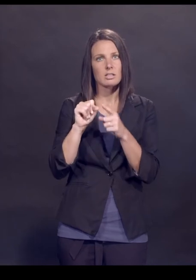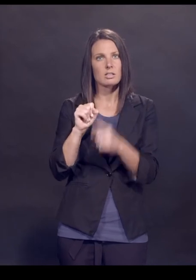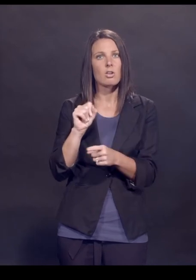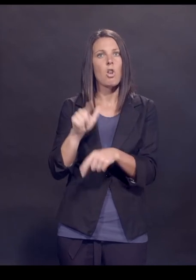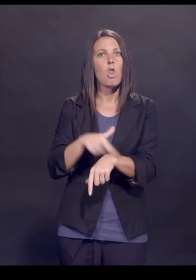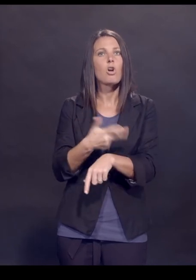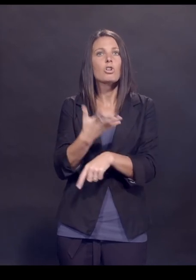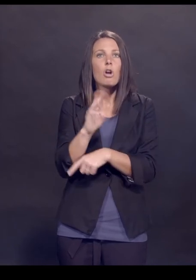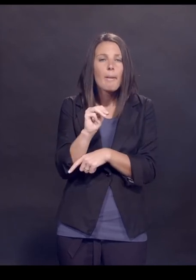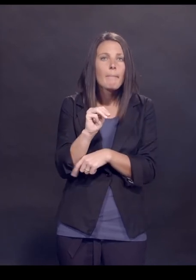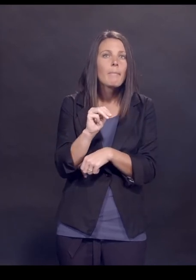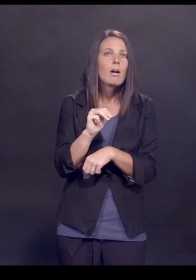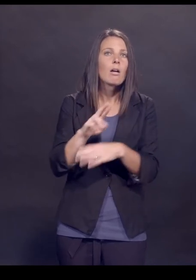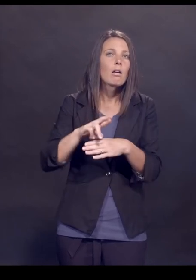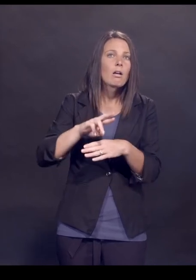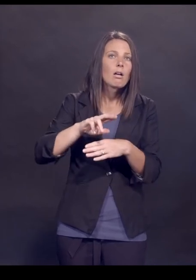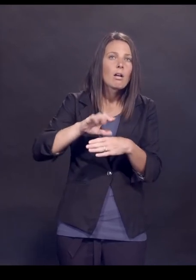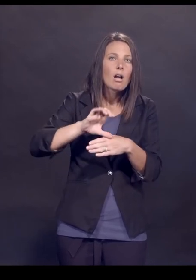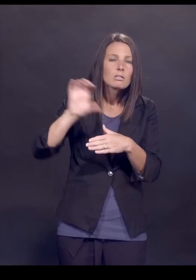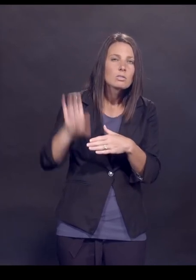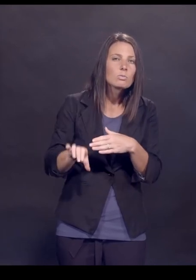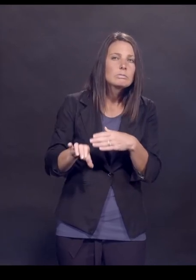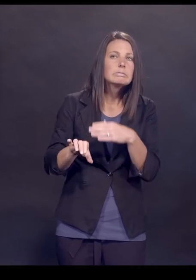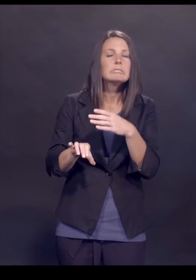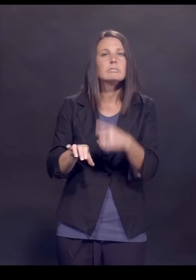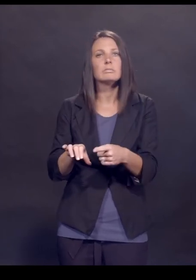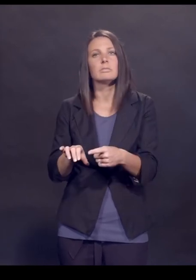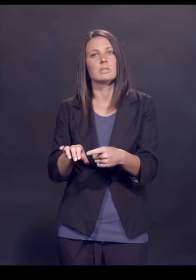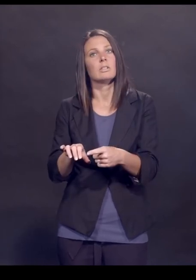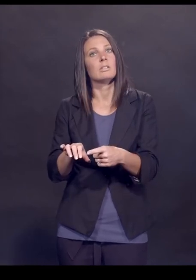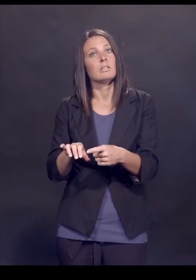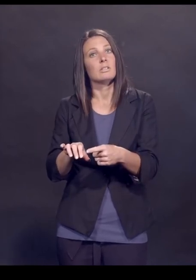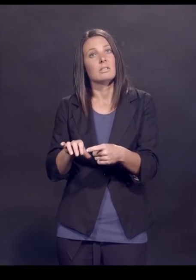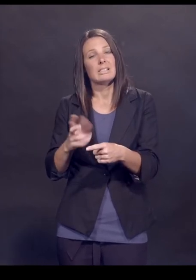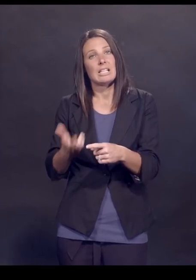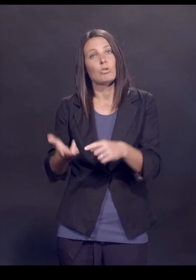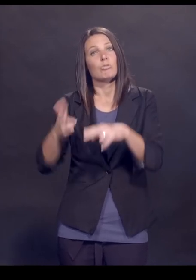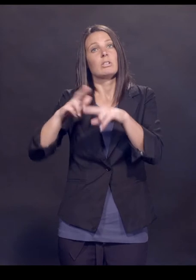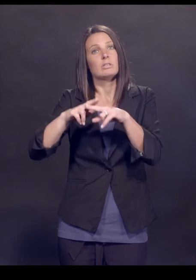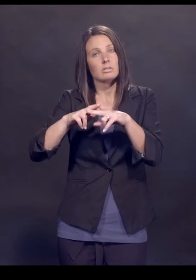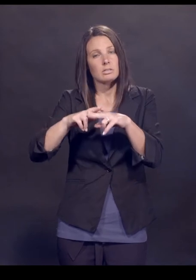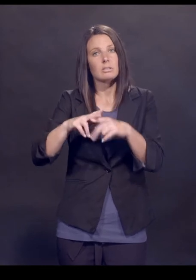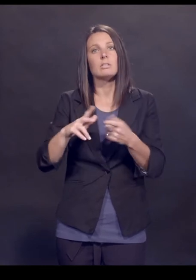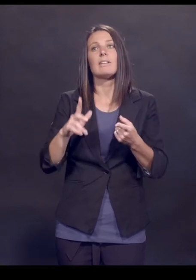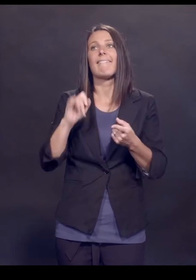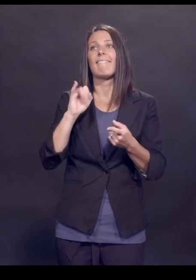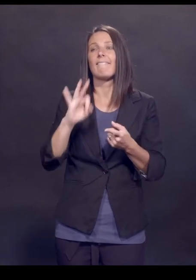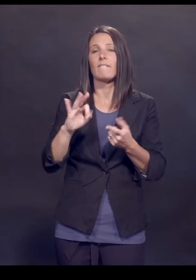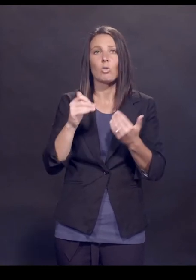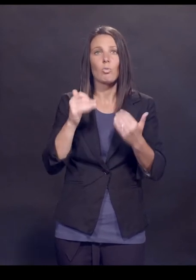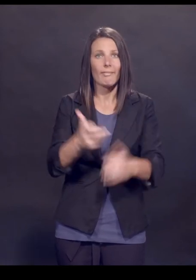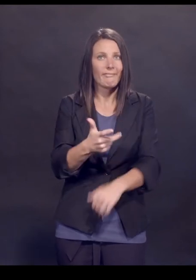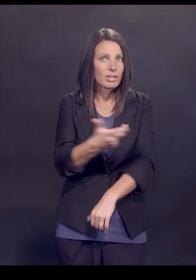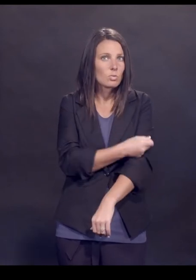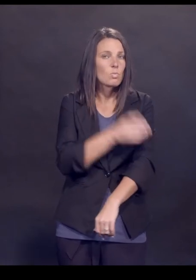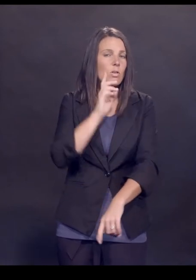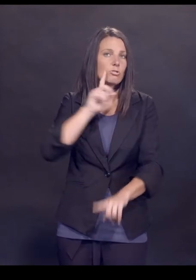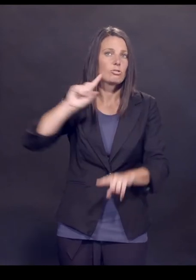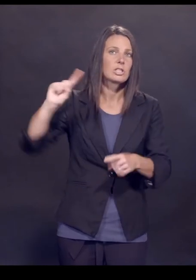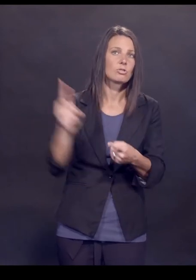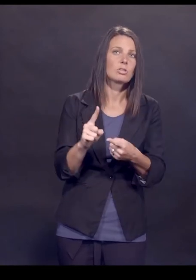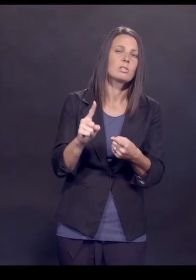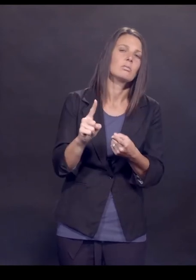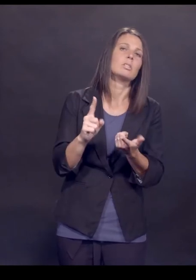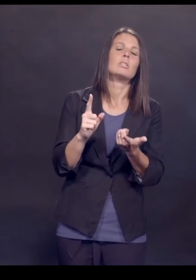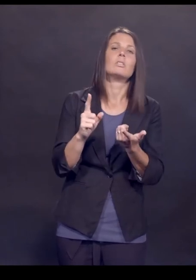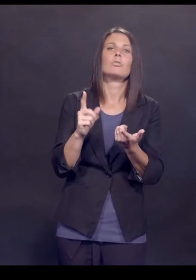consequences are increased. And so that, you know, getting a vaccine is going to decrease those risks.